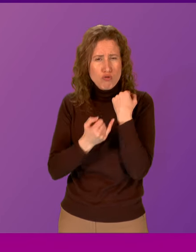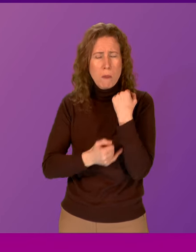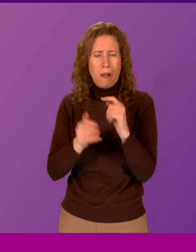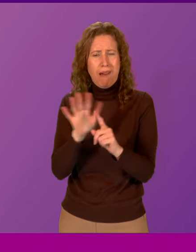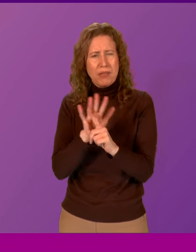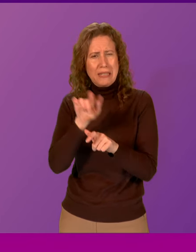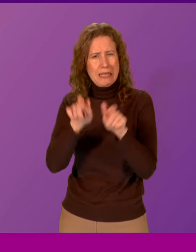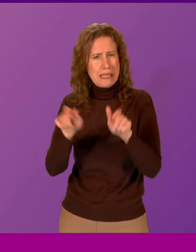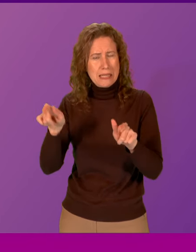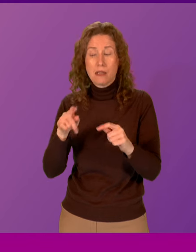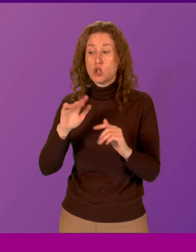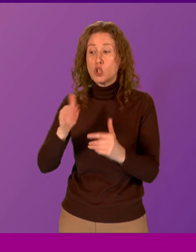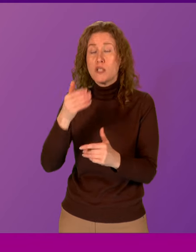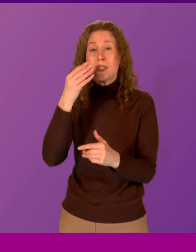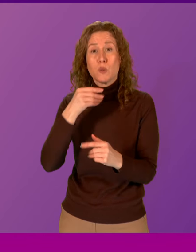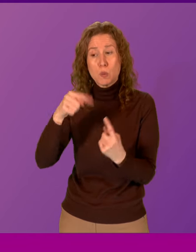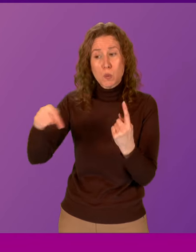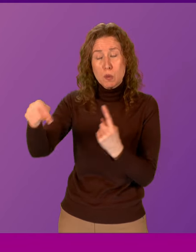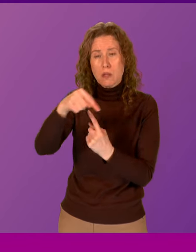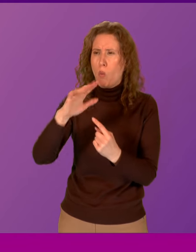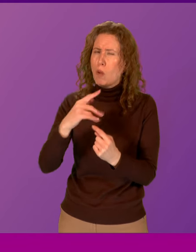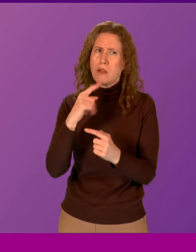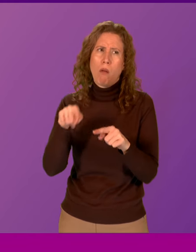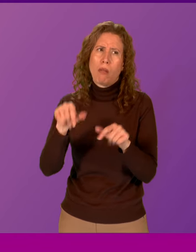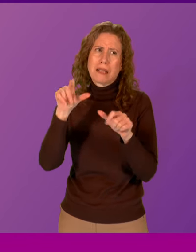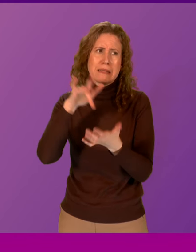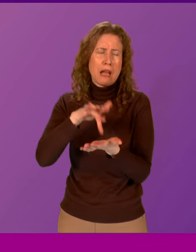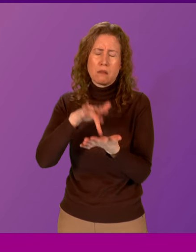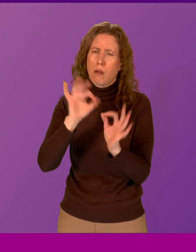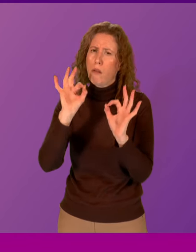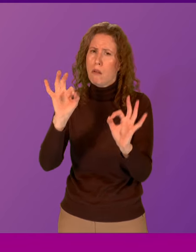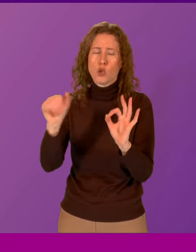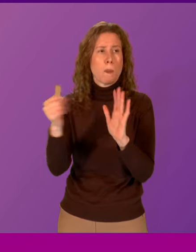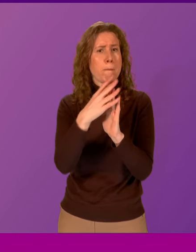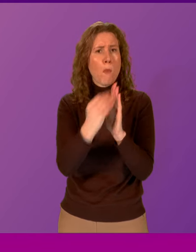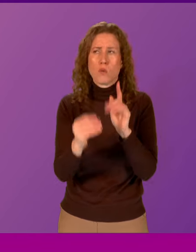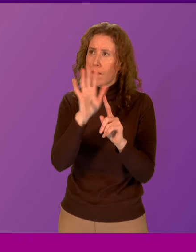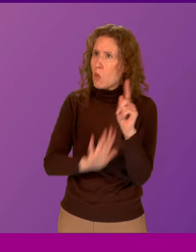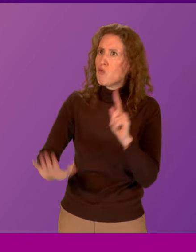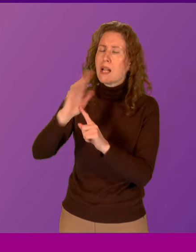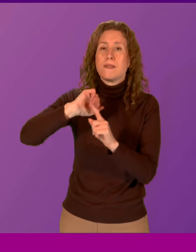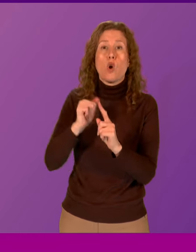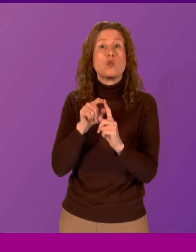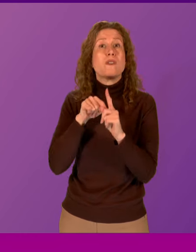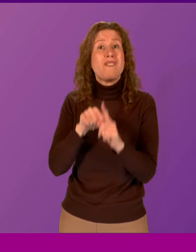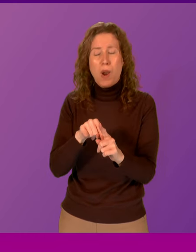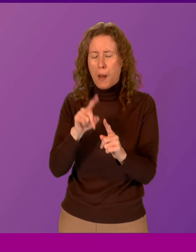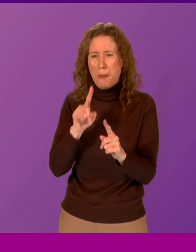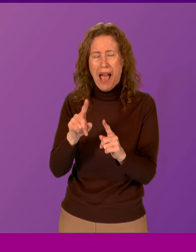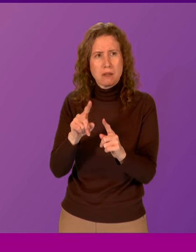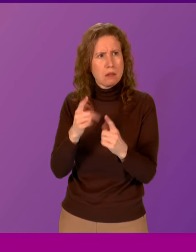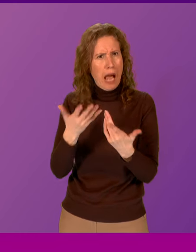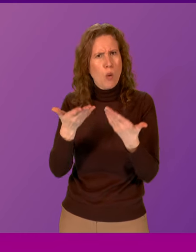Its service users all say that Milan should be a model for the rest of Scotland to follow, rather than something